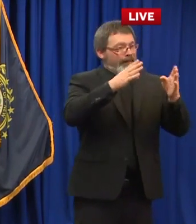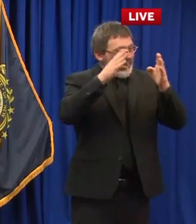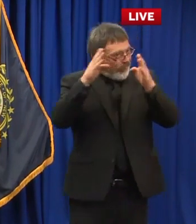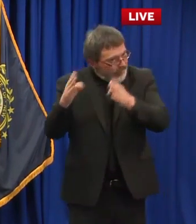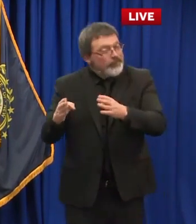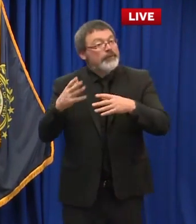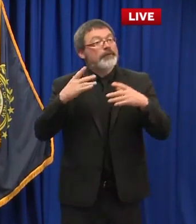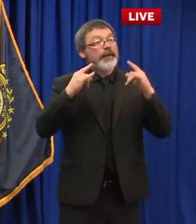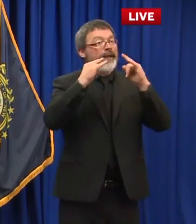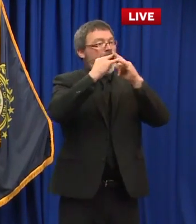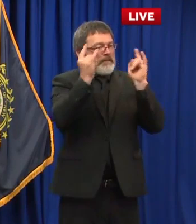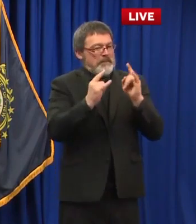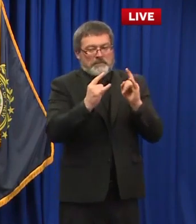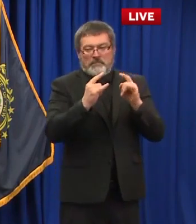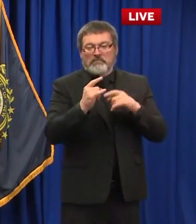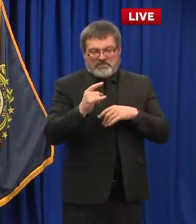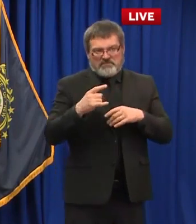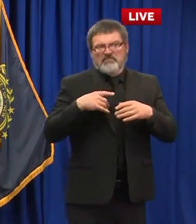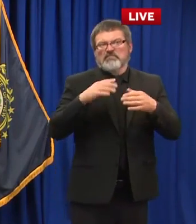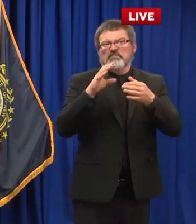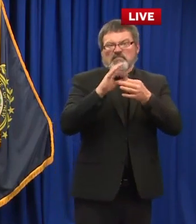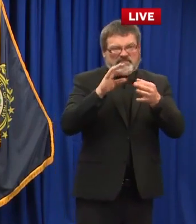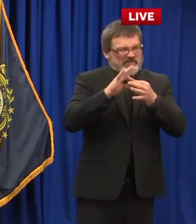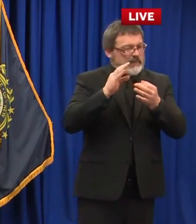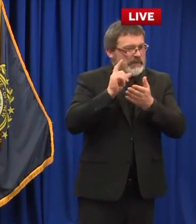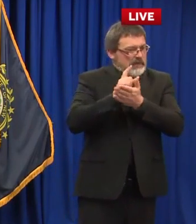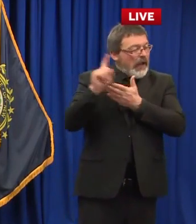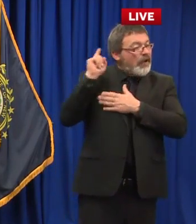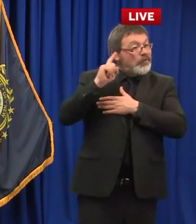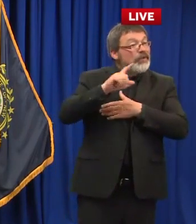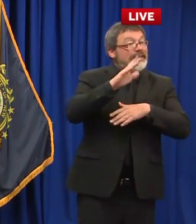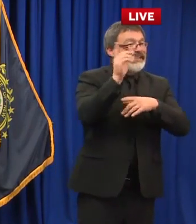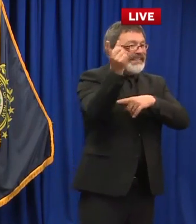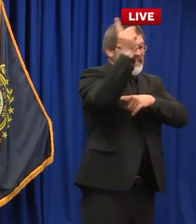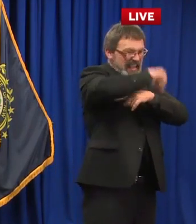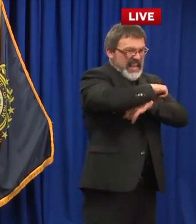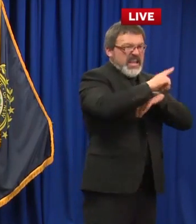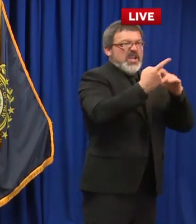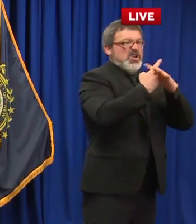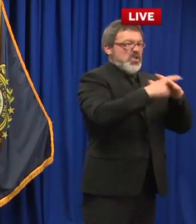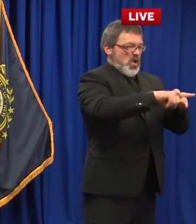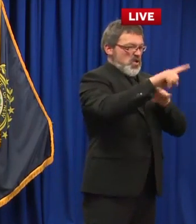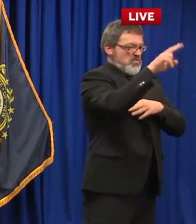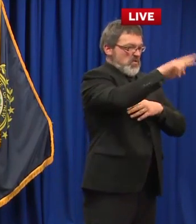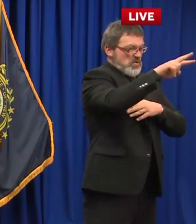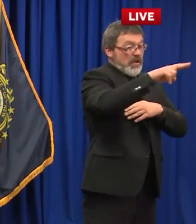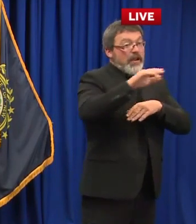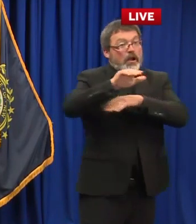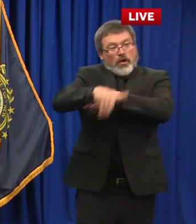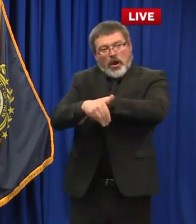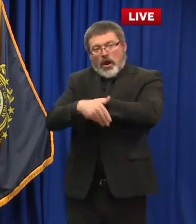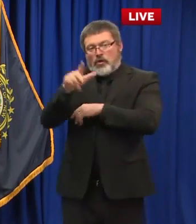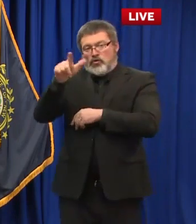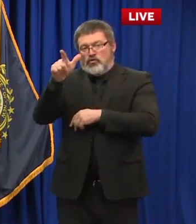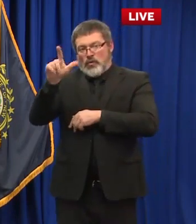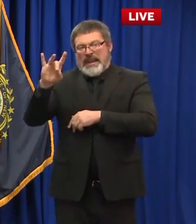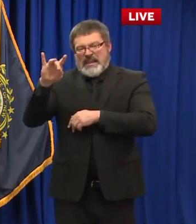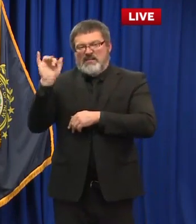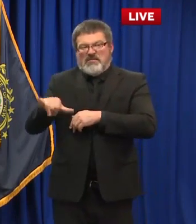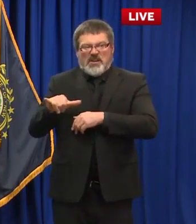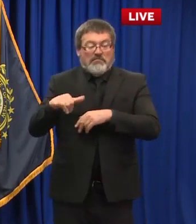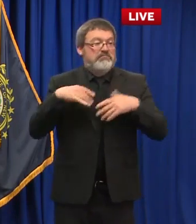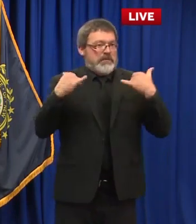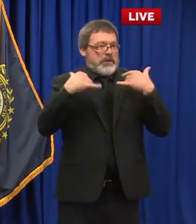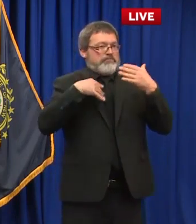that overnight camps are allowed going to be allowed and we finalized the guidance that's available um now at the stay at home 2.0 button